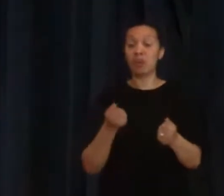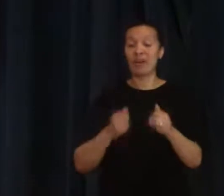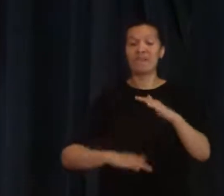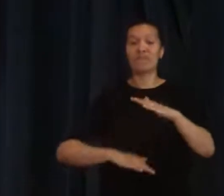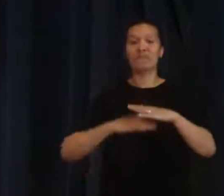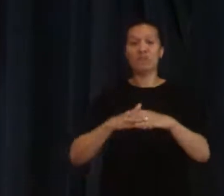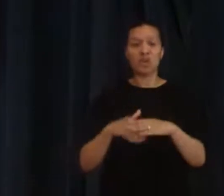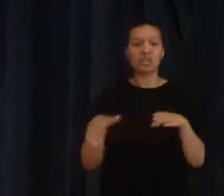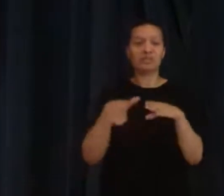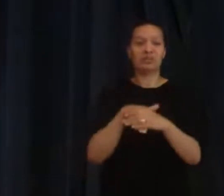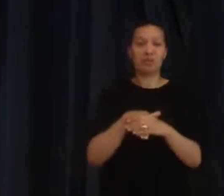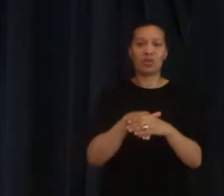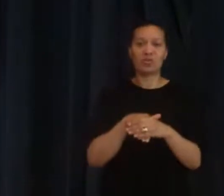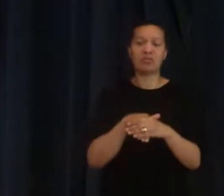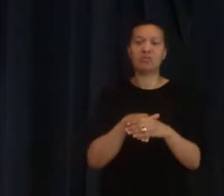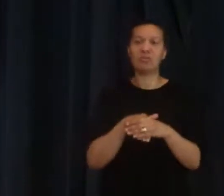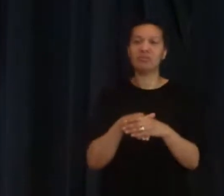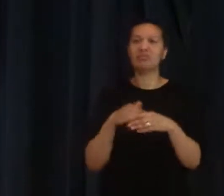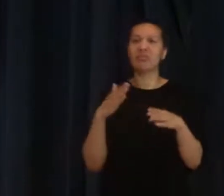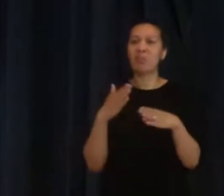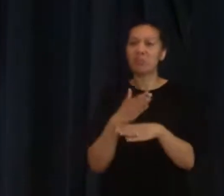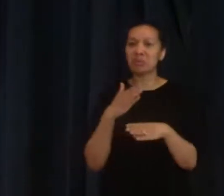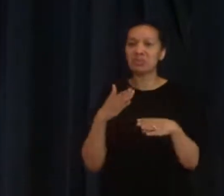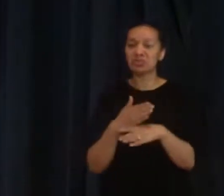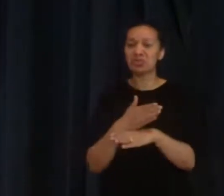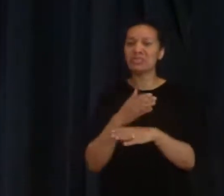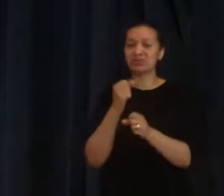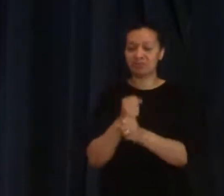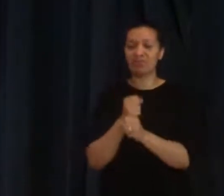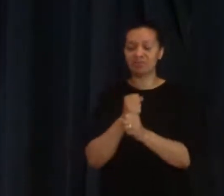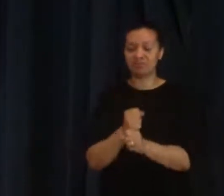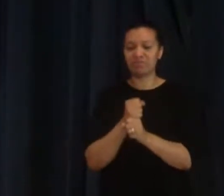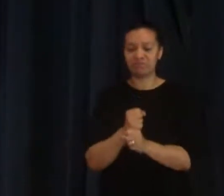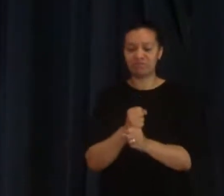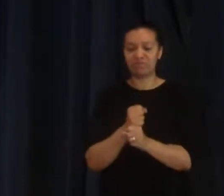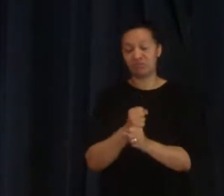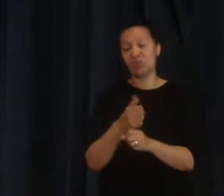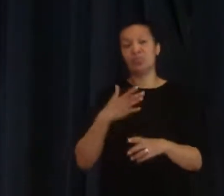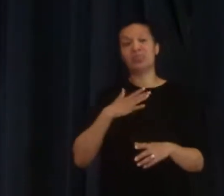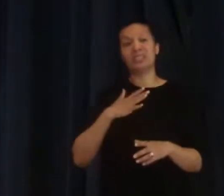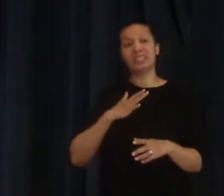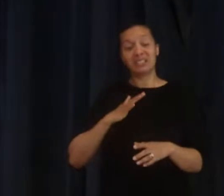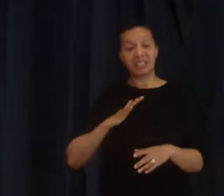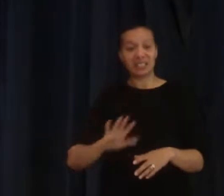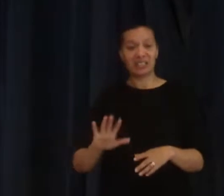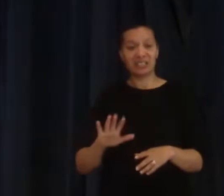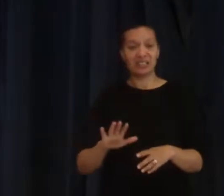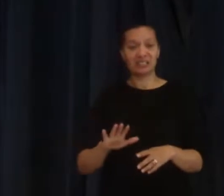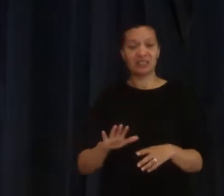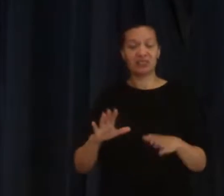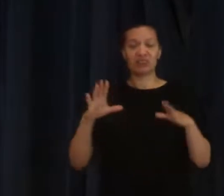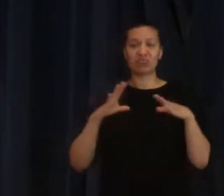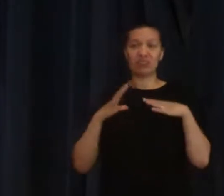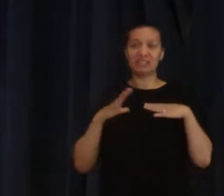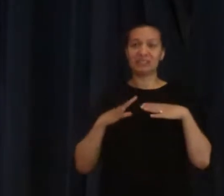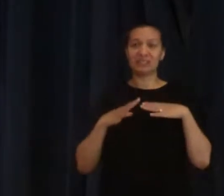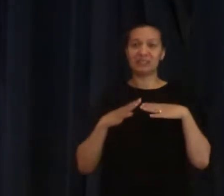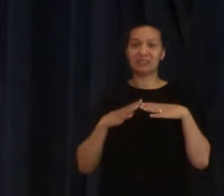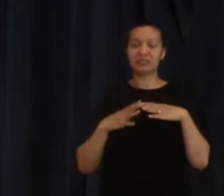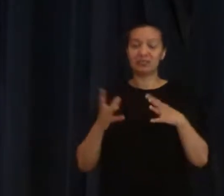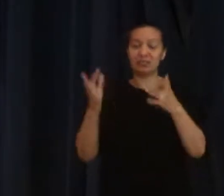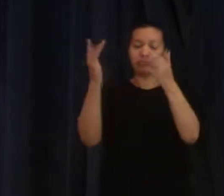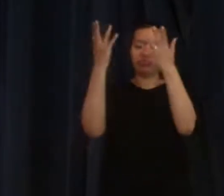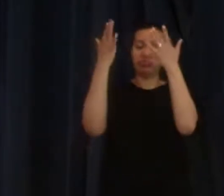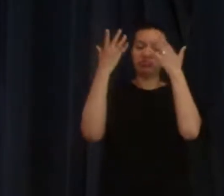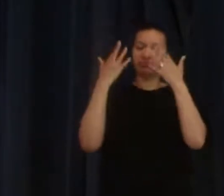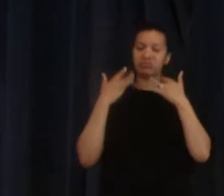fuller participation in the ministry of the church that we need to be ready to be baptized in